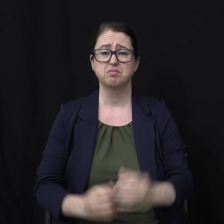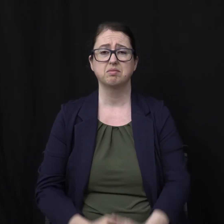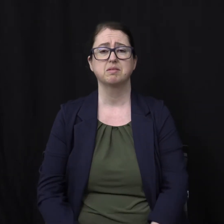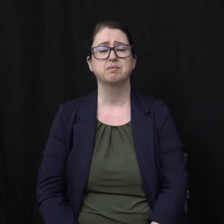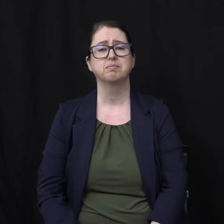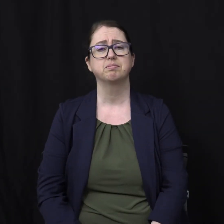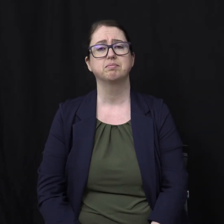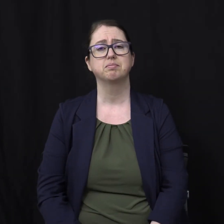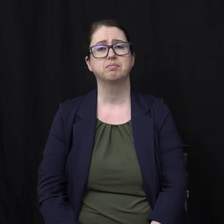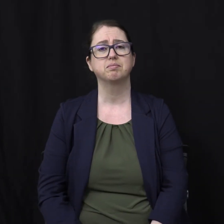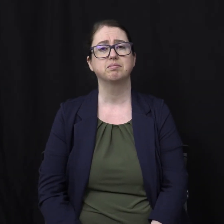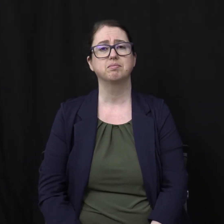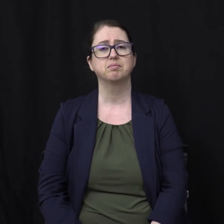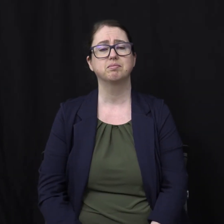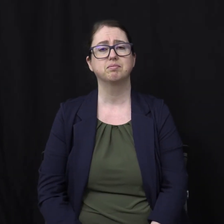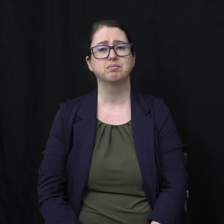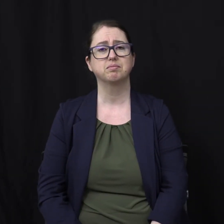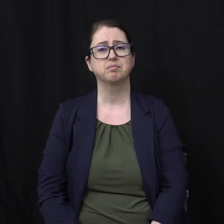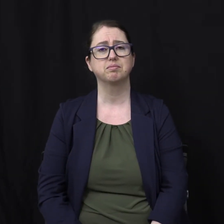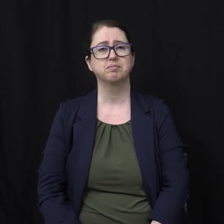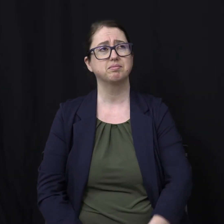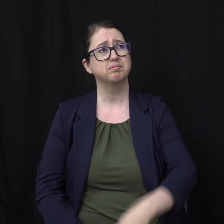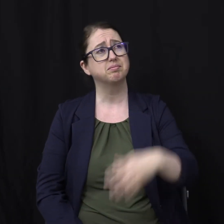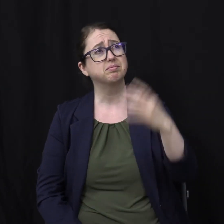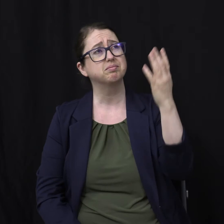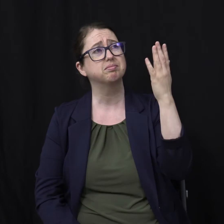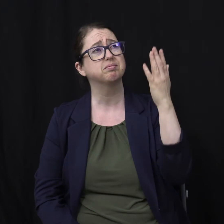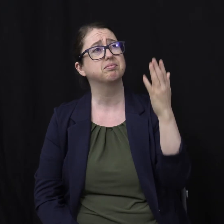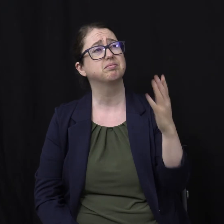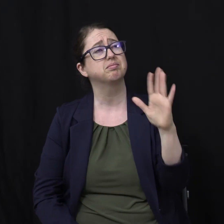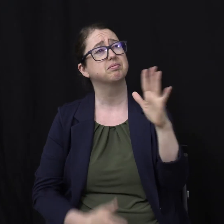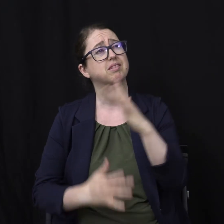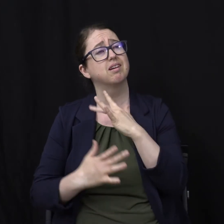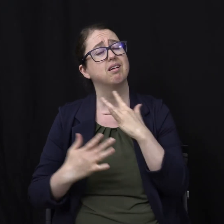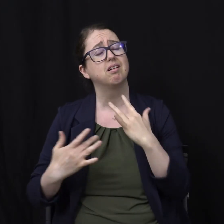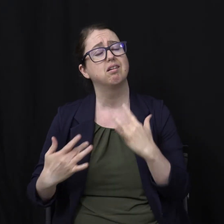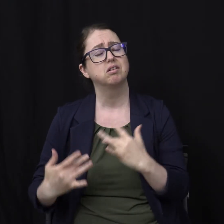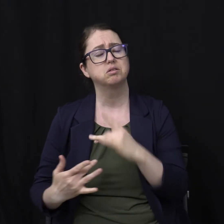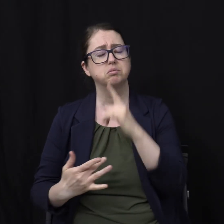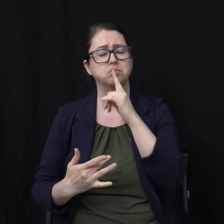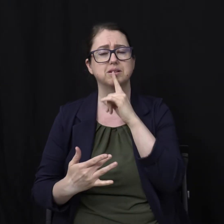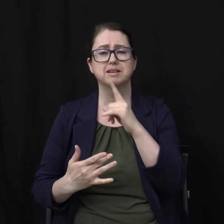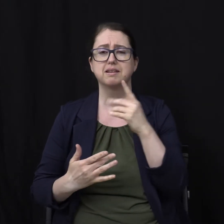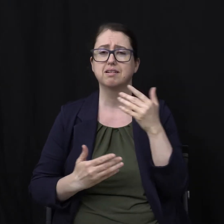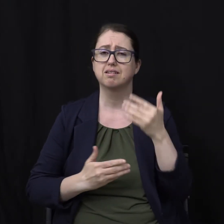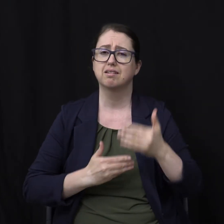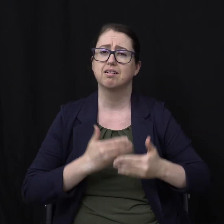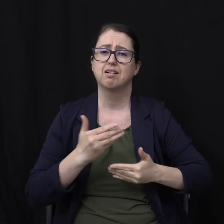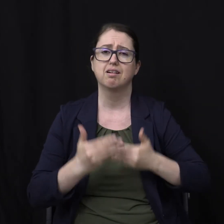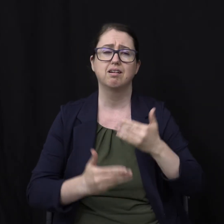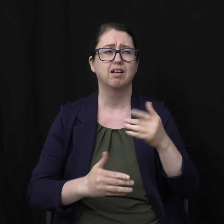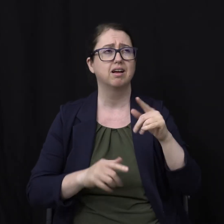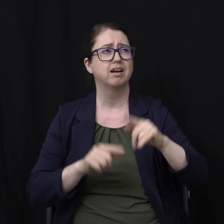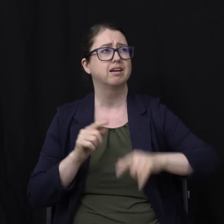He whose heart is kind beyond all measure